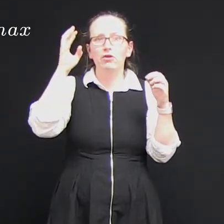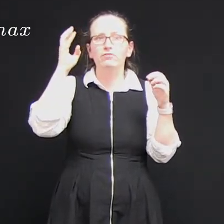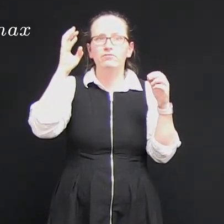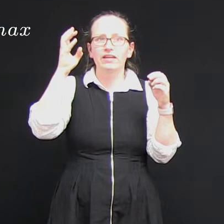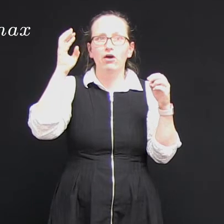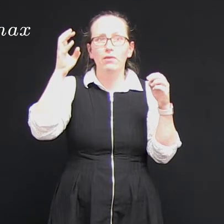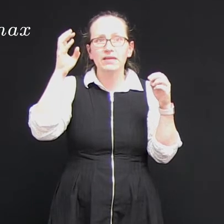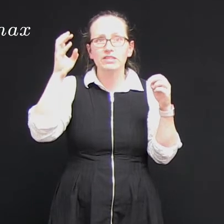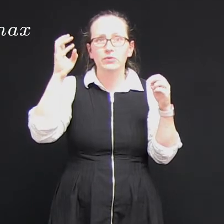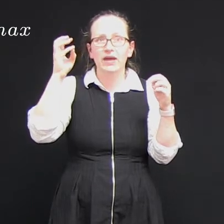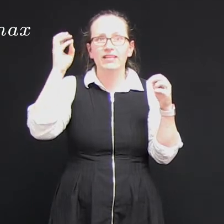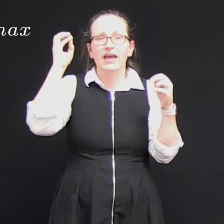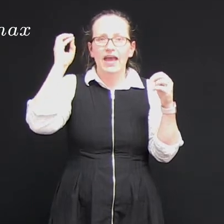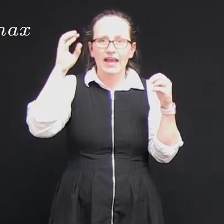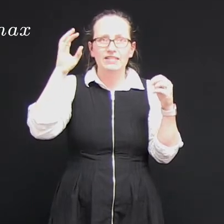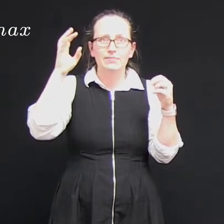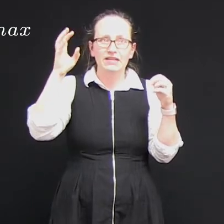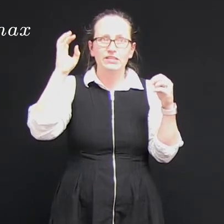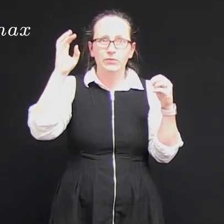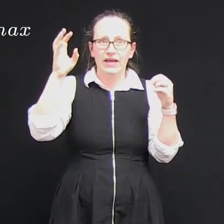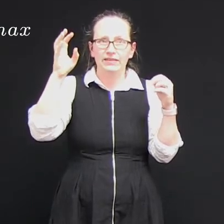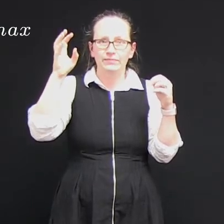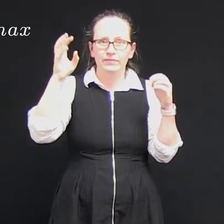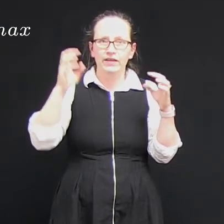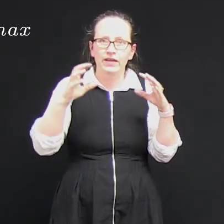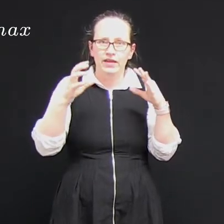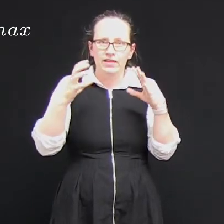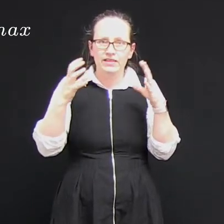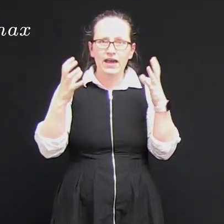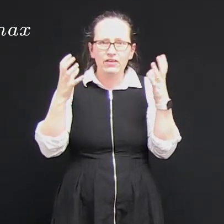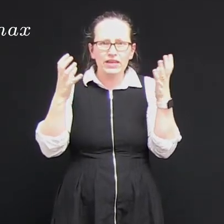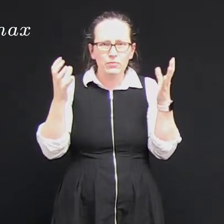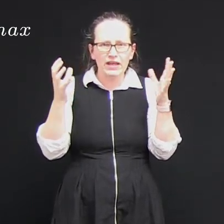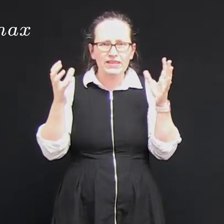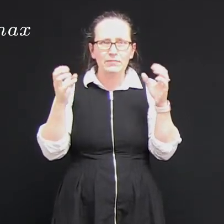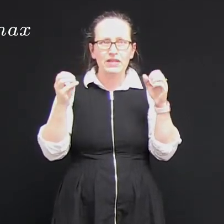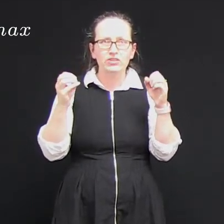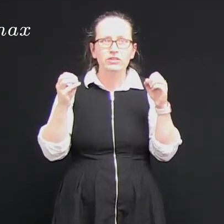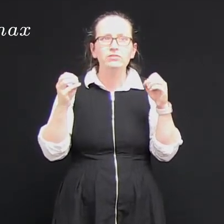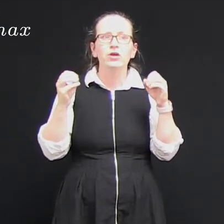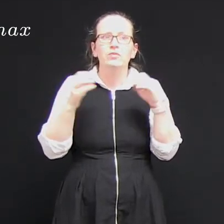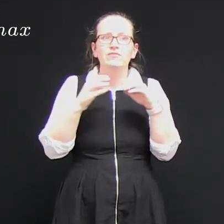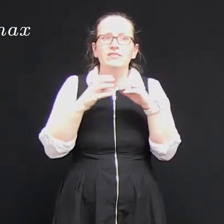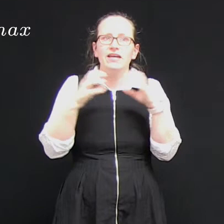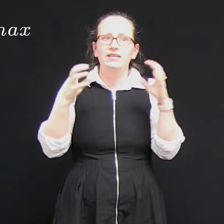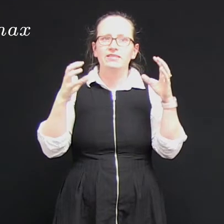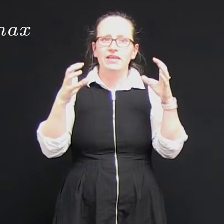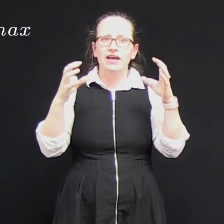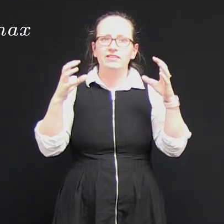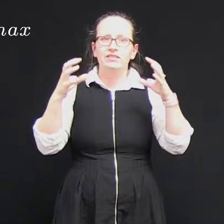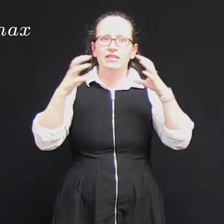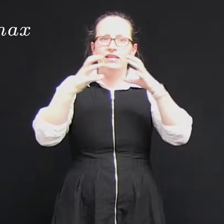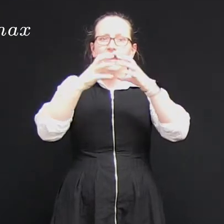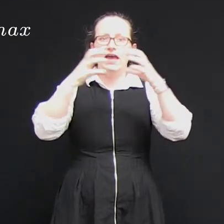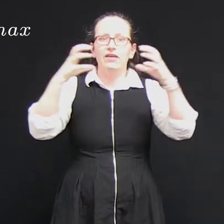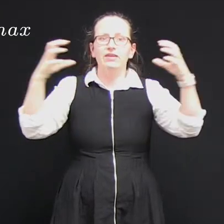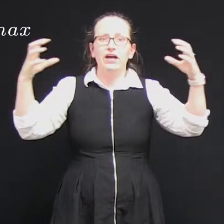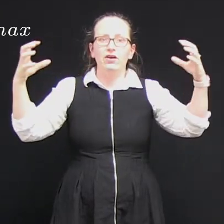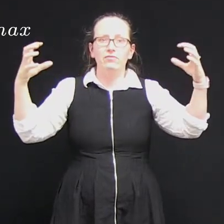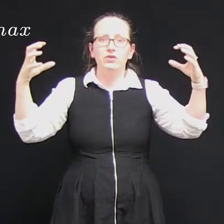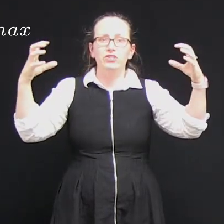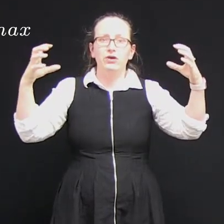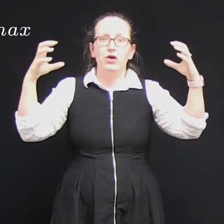half rho v omega squared s max squared. Now in one dimension we've said that the